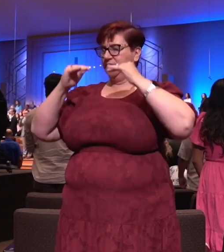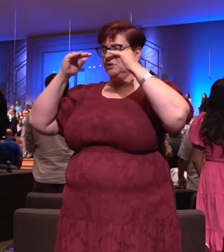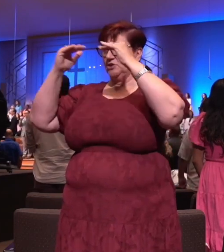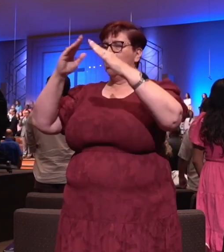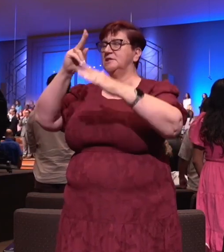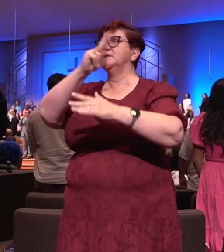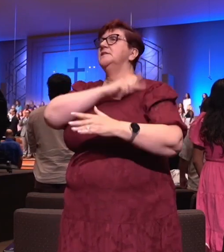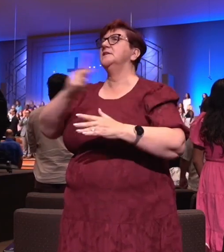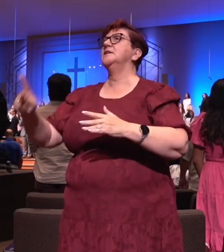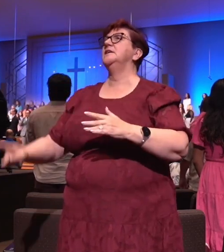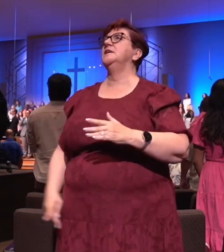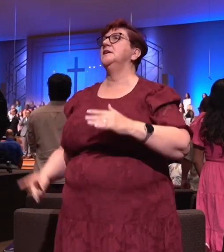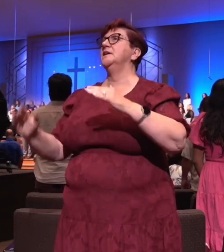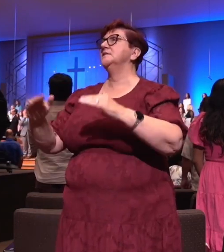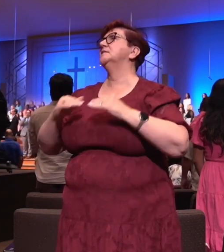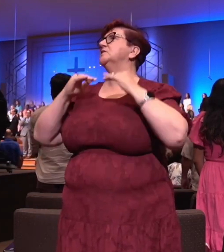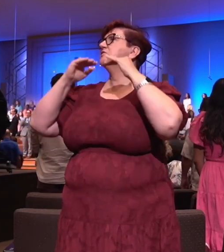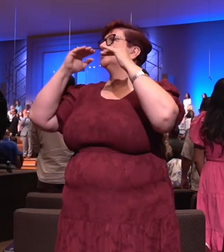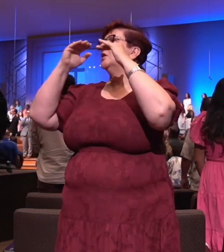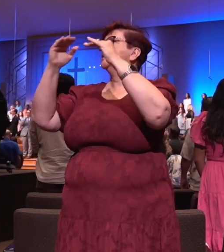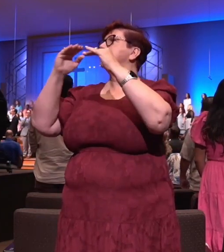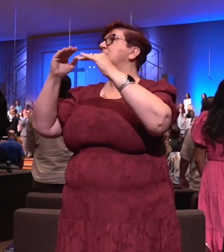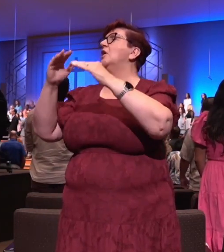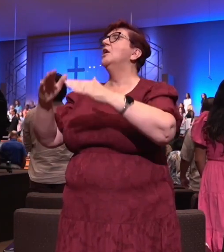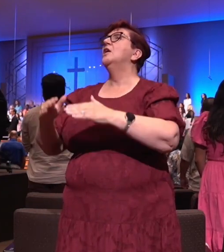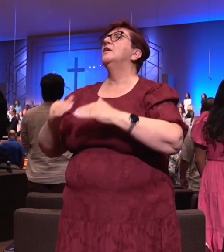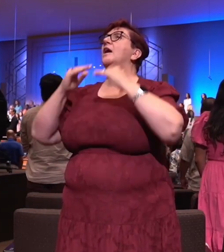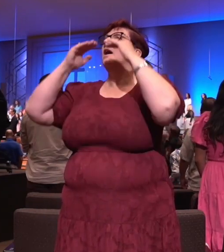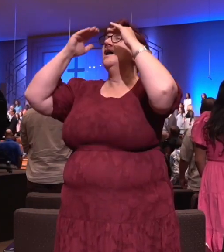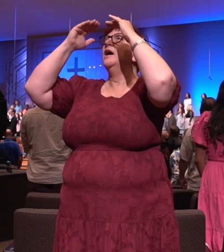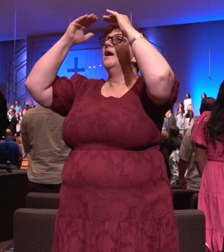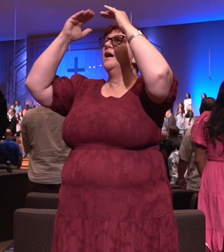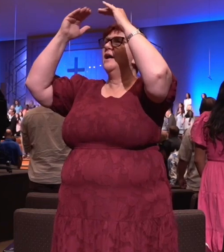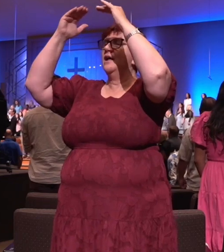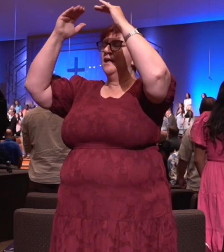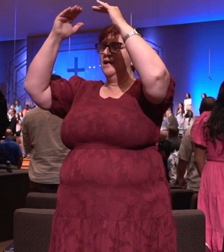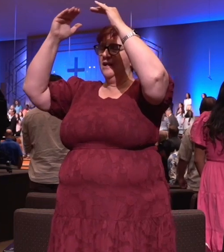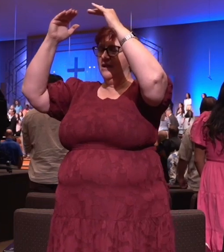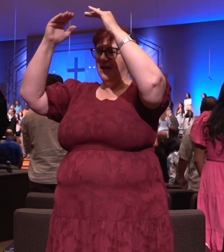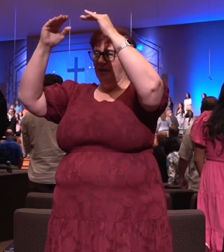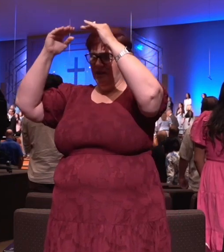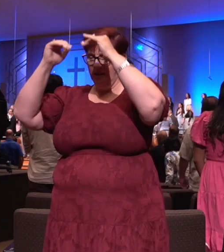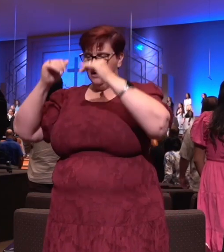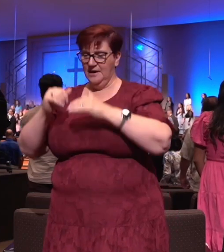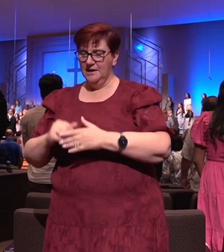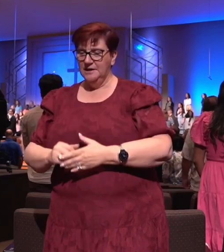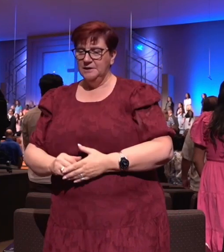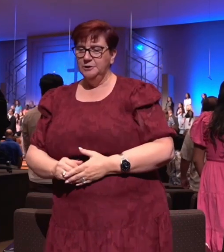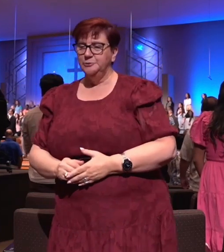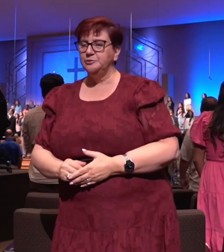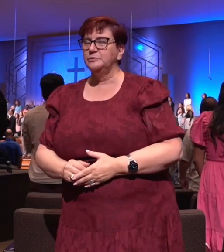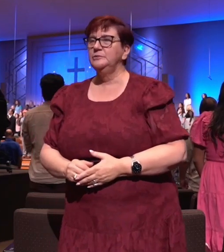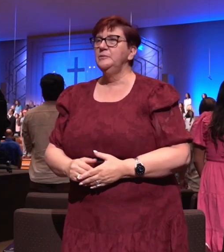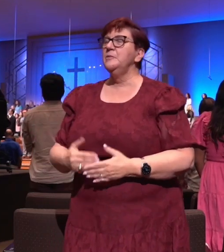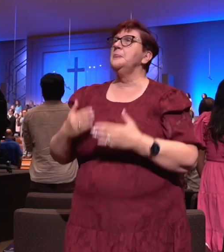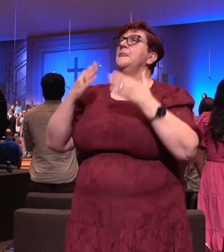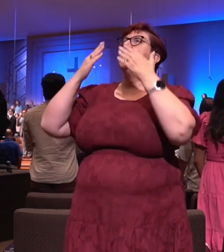exalted, the King is exalted on high, He